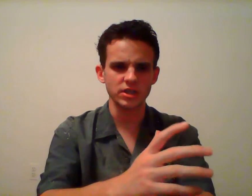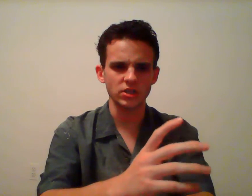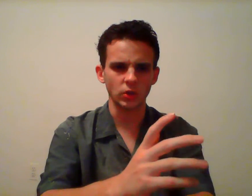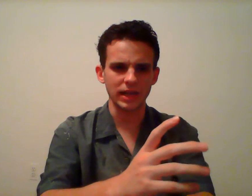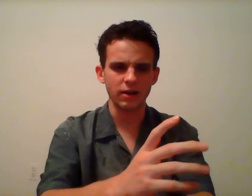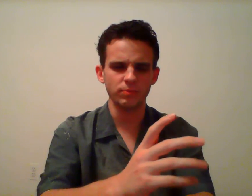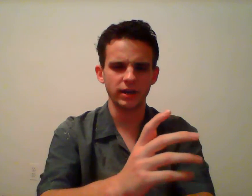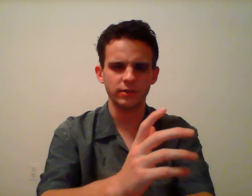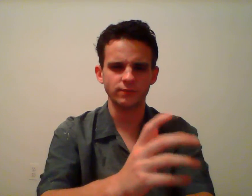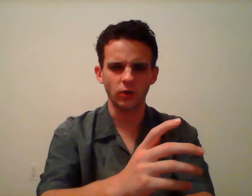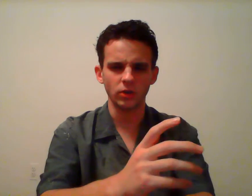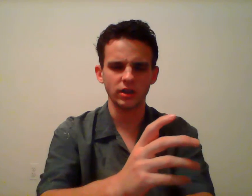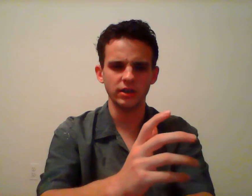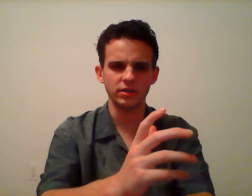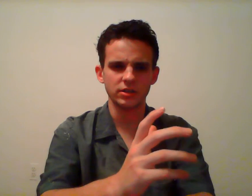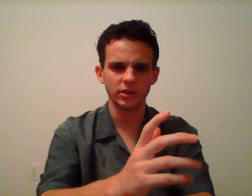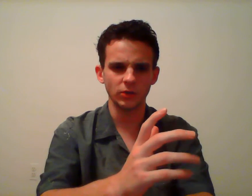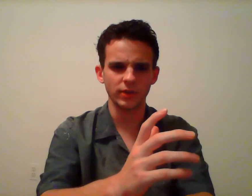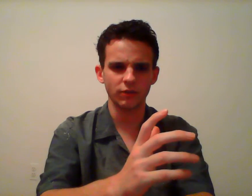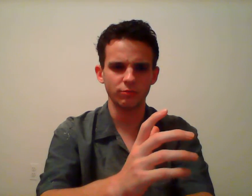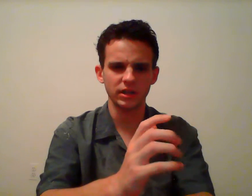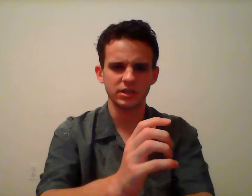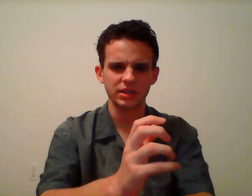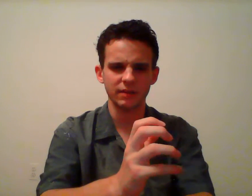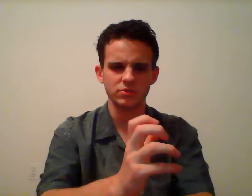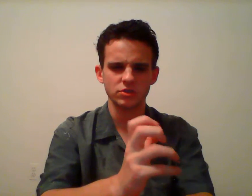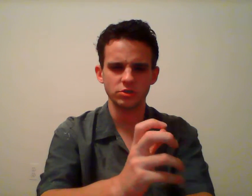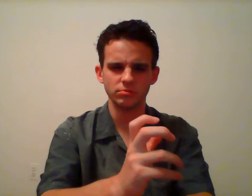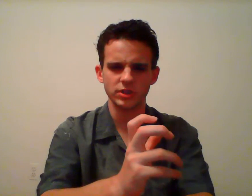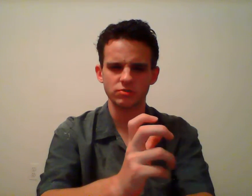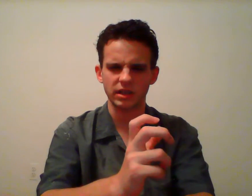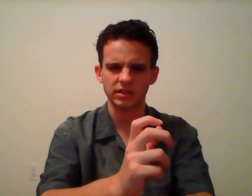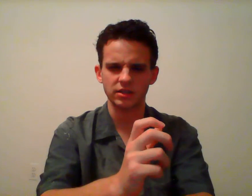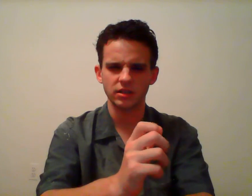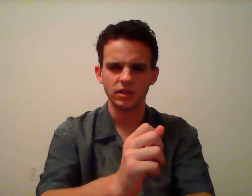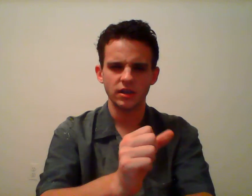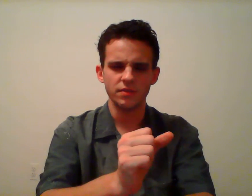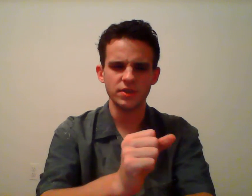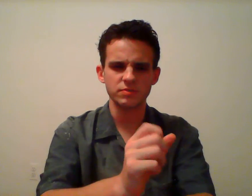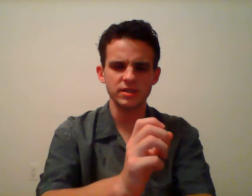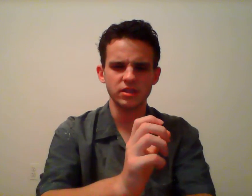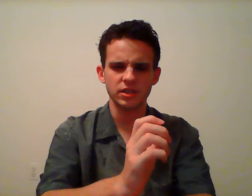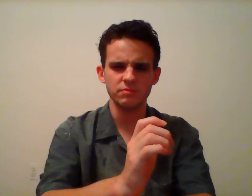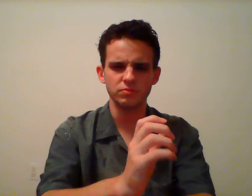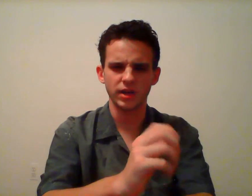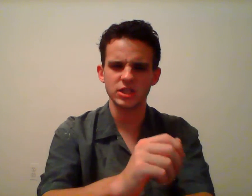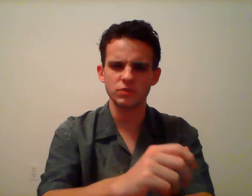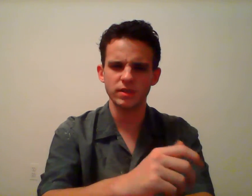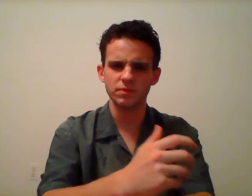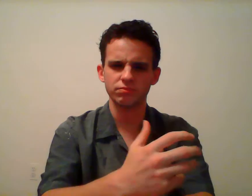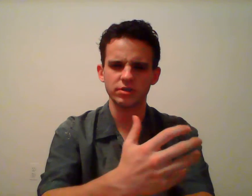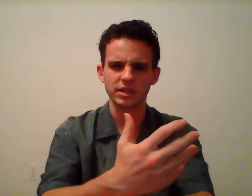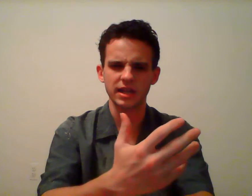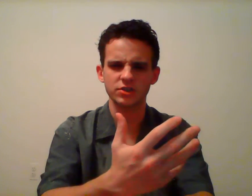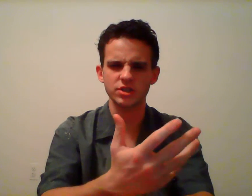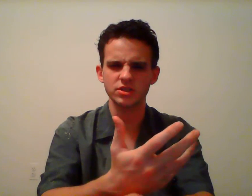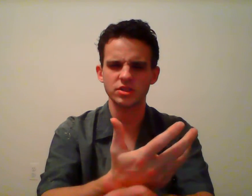is allowed by default until the government attempts to restrict it. This means that teams might spin protections